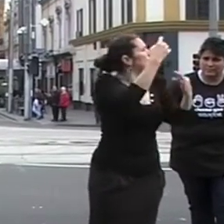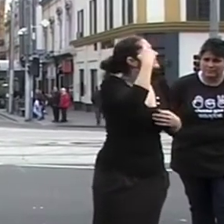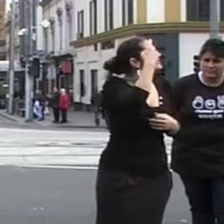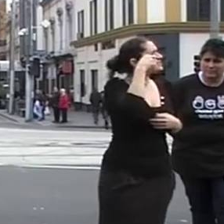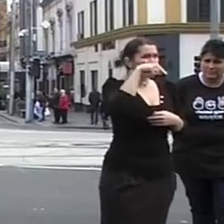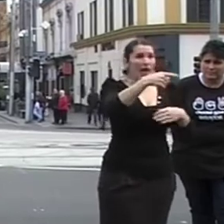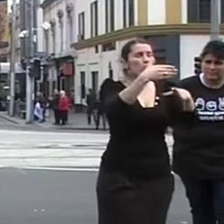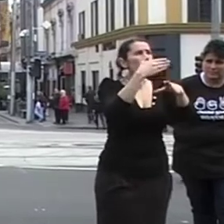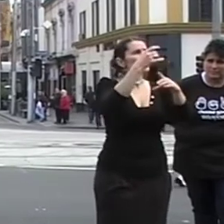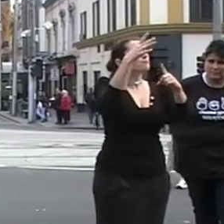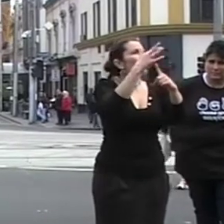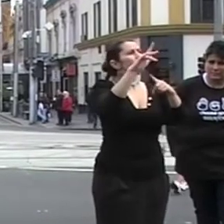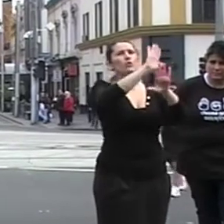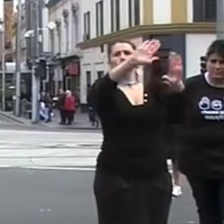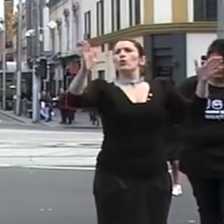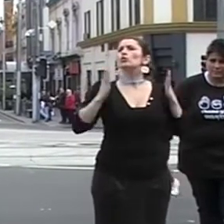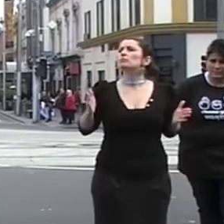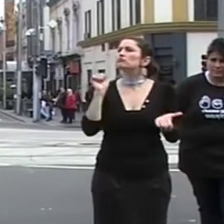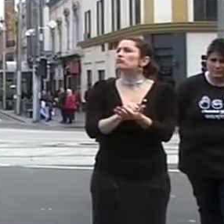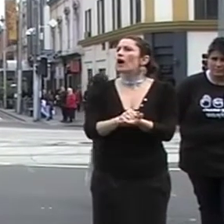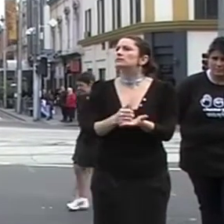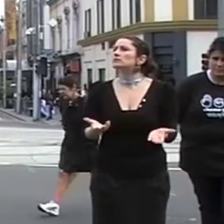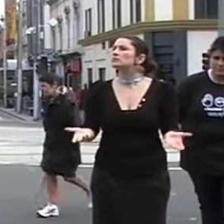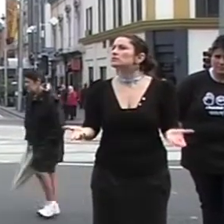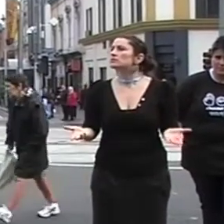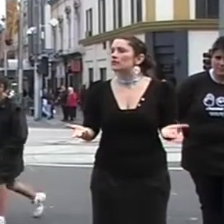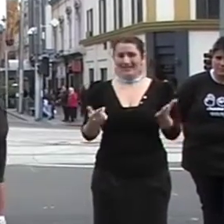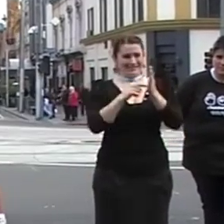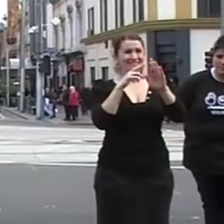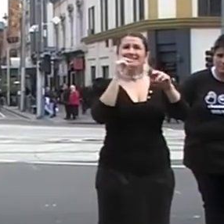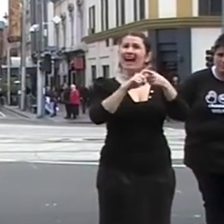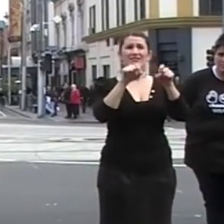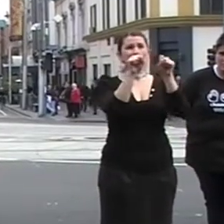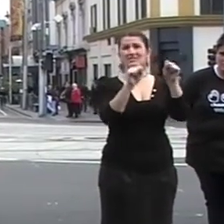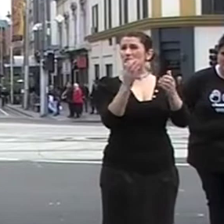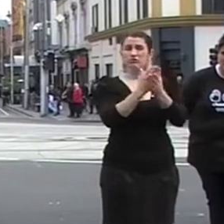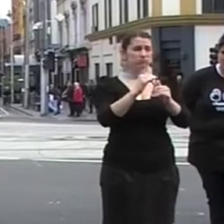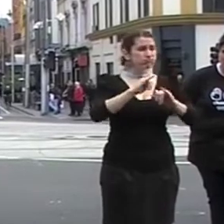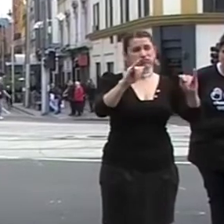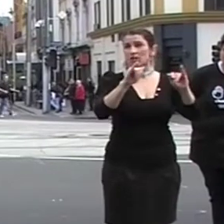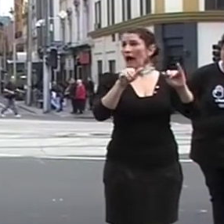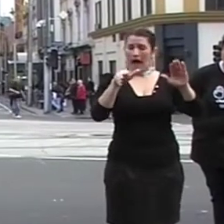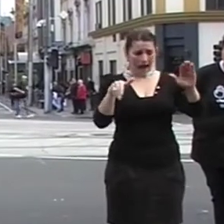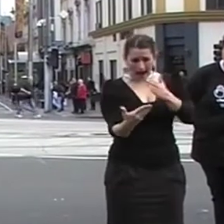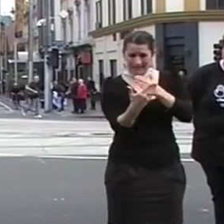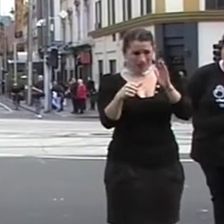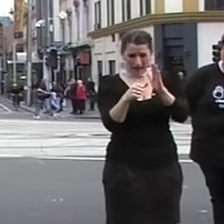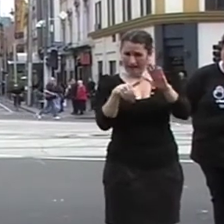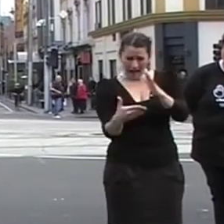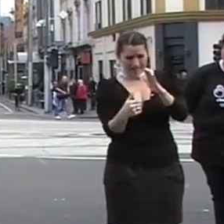rights. The TAFE system suffered from underinvestment for more than a decade, more like two decades. It took a heavy